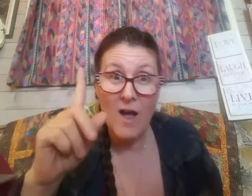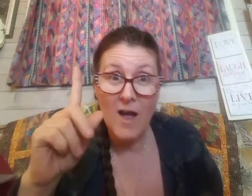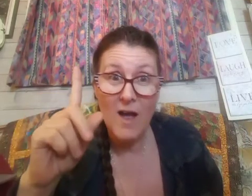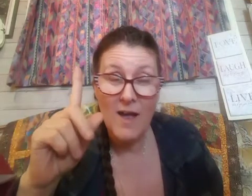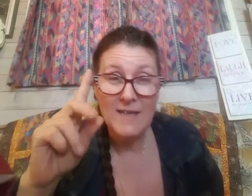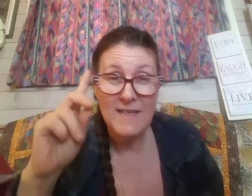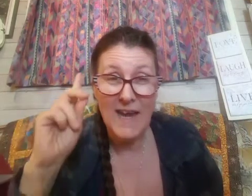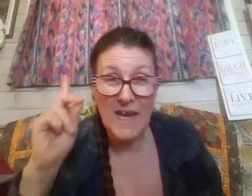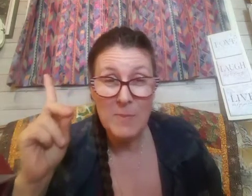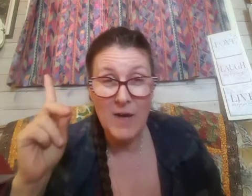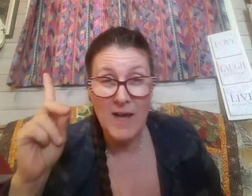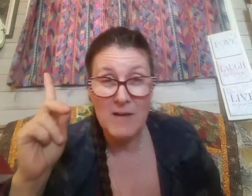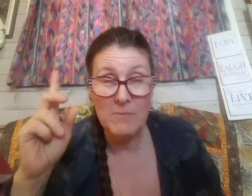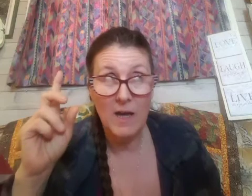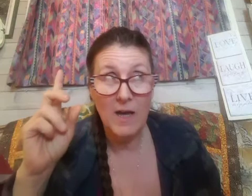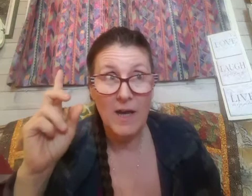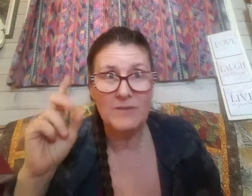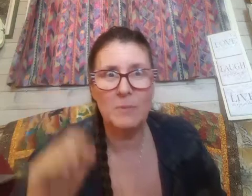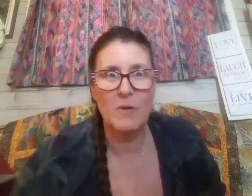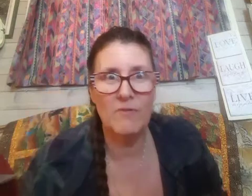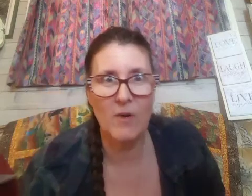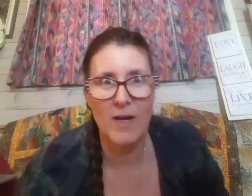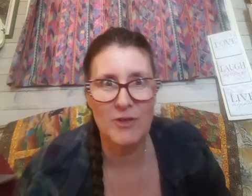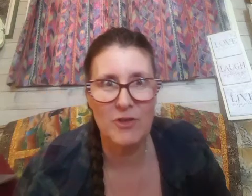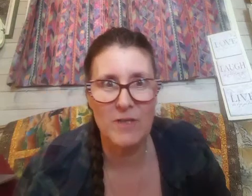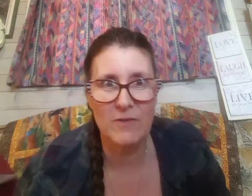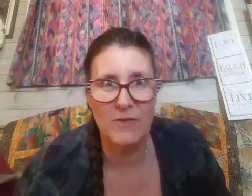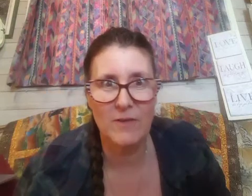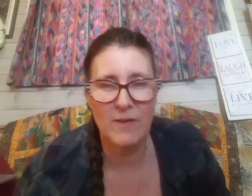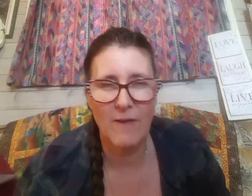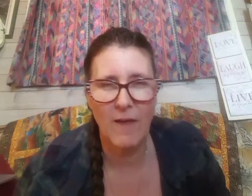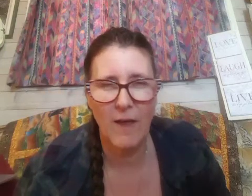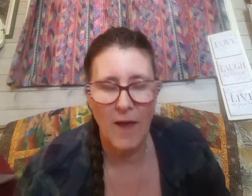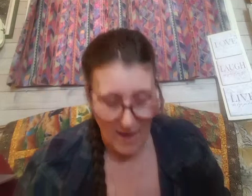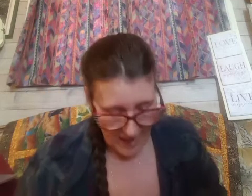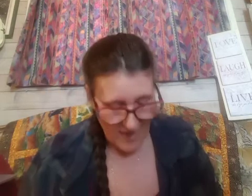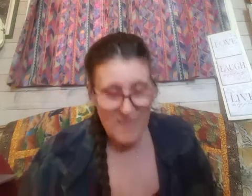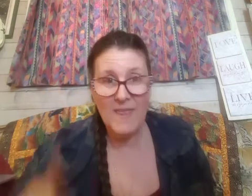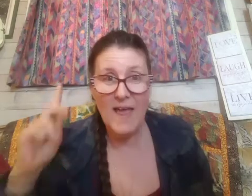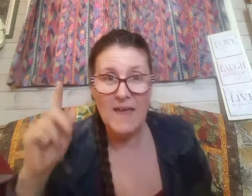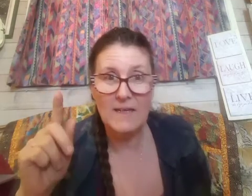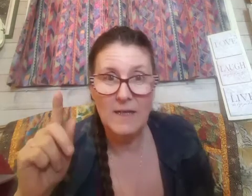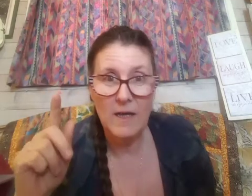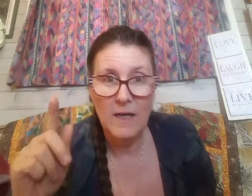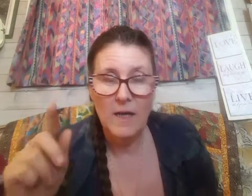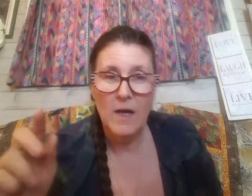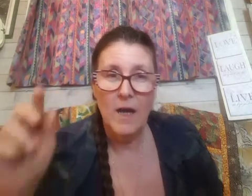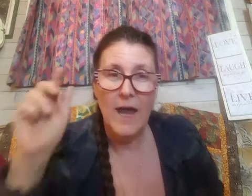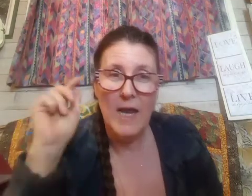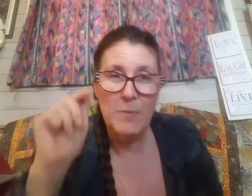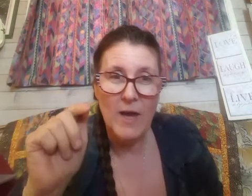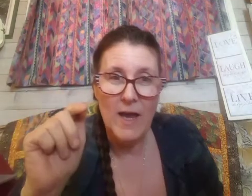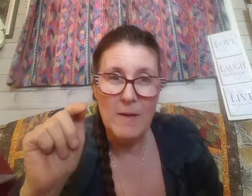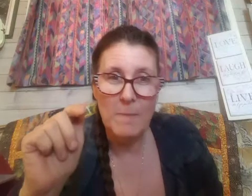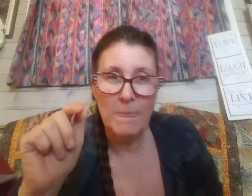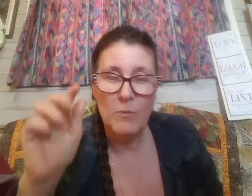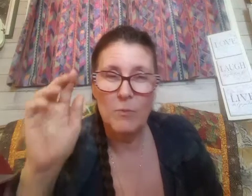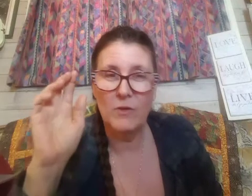to Abraham is about 400 years and then Abraham was